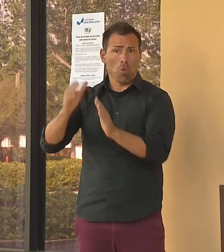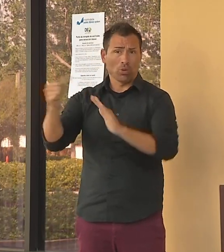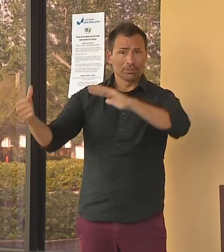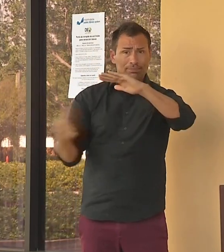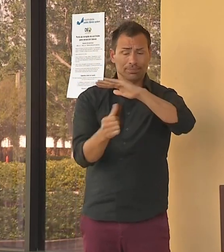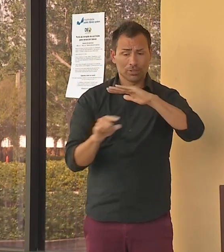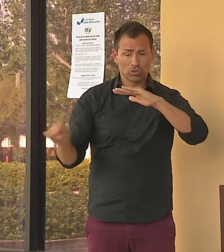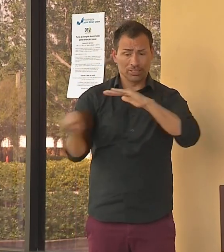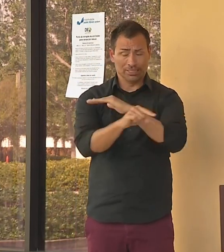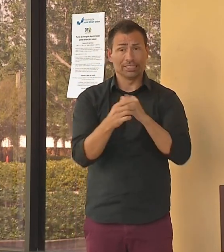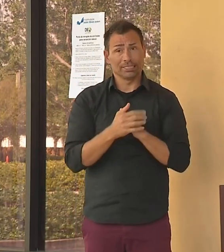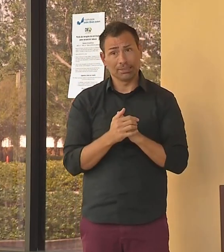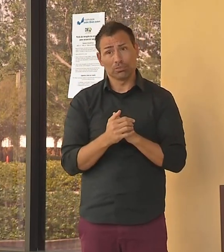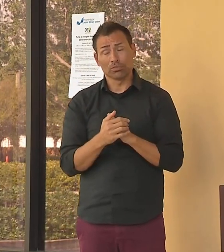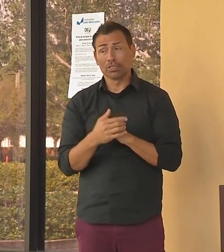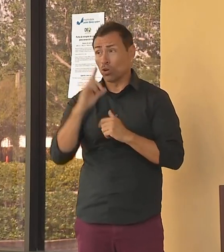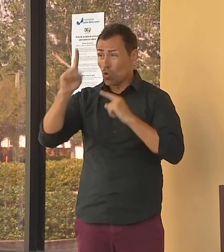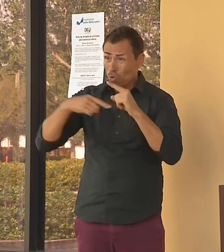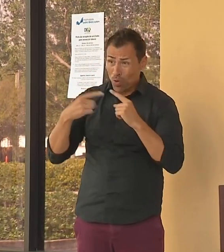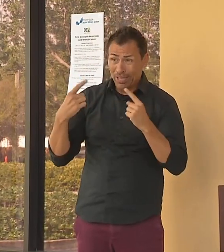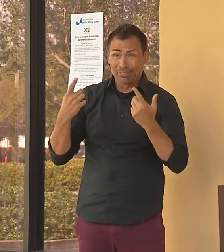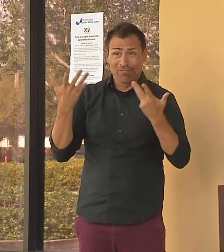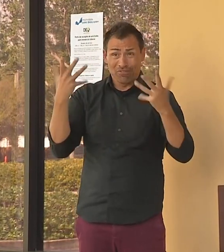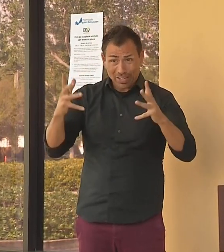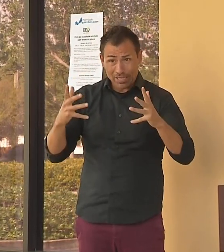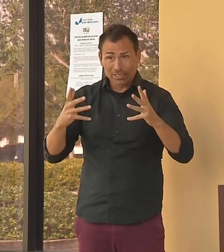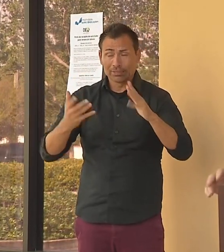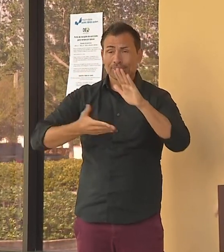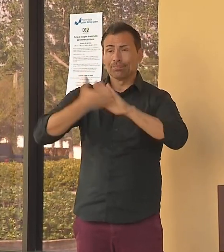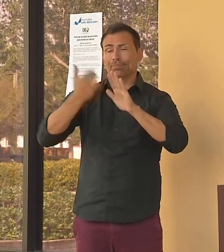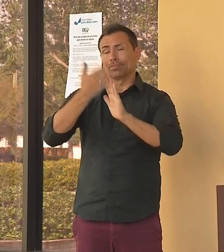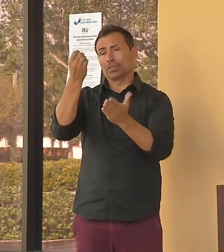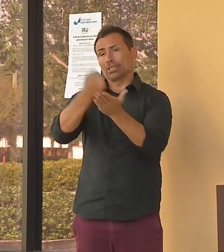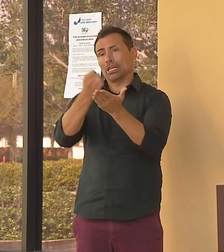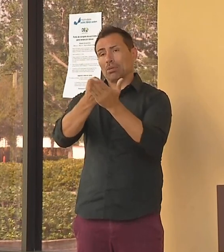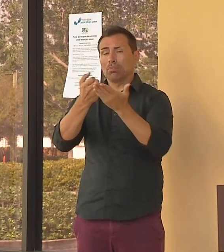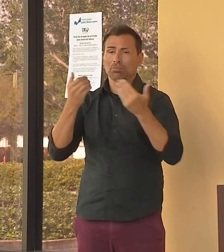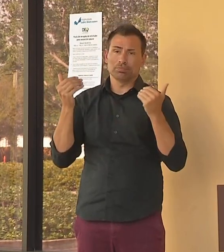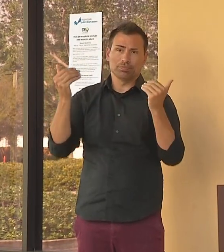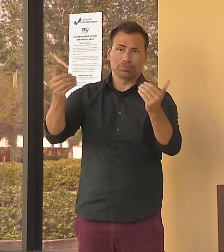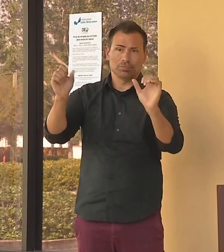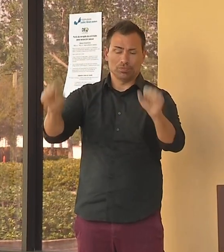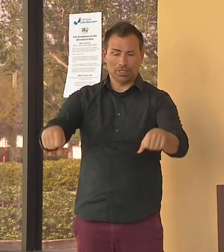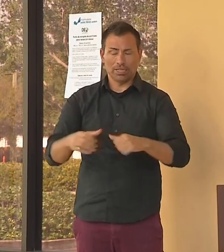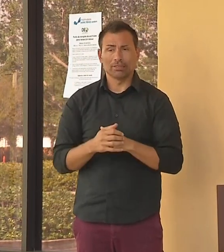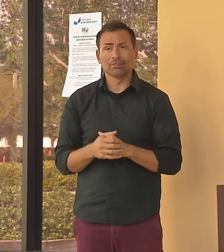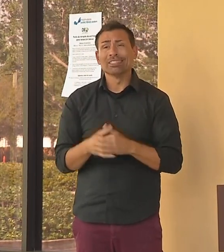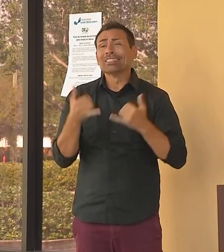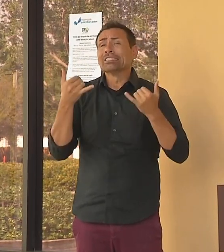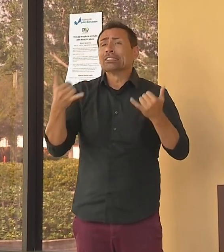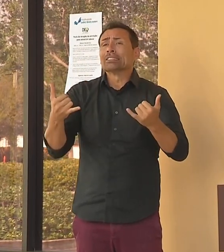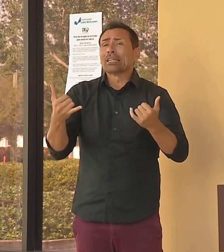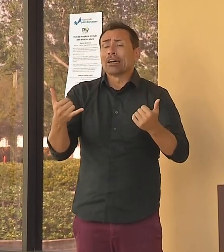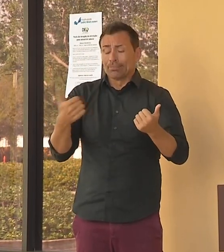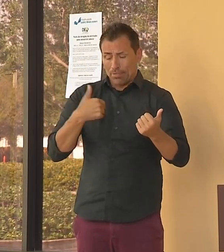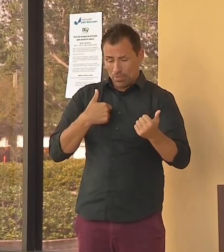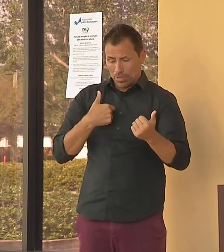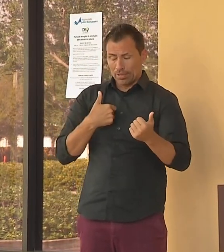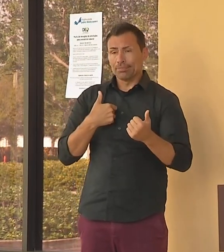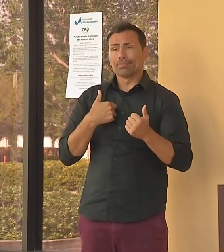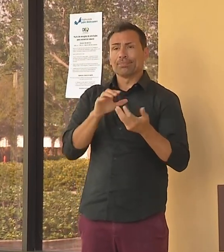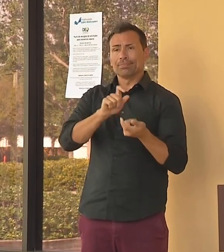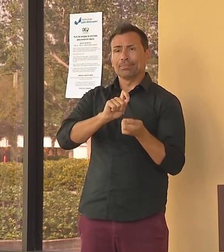I'm going to say a couple of words in Spanish. Buenos dias a todos, gracias a todos que están aquí, practicando la distancia social. Estamos